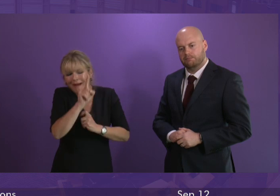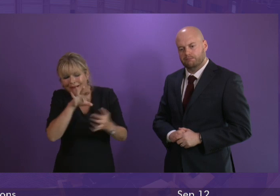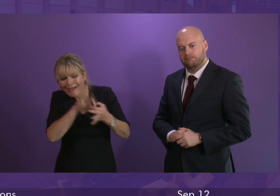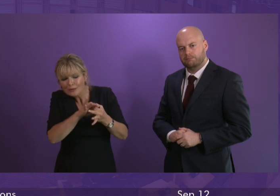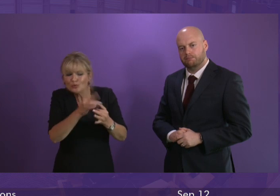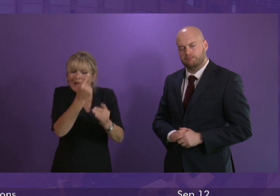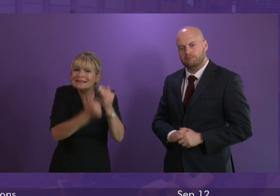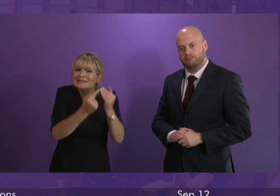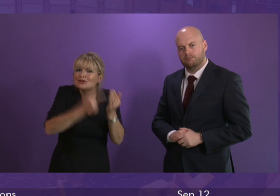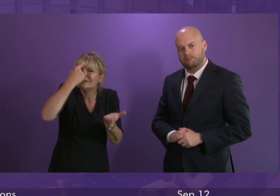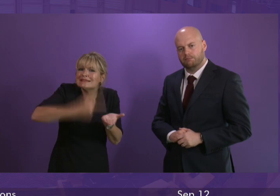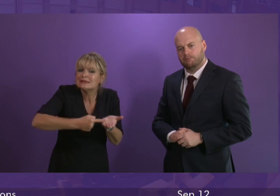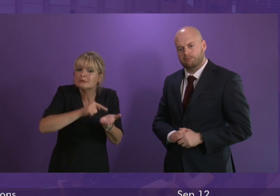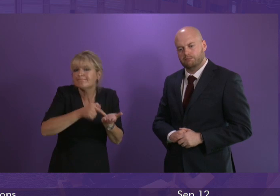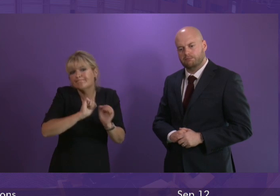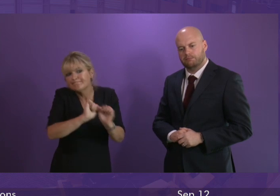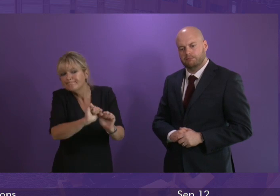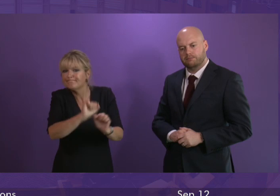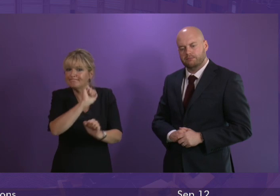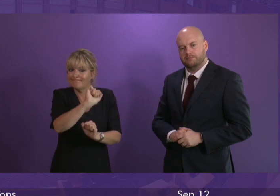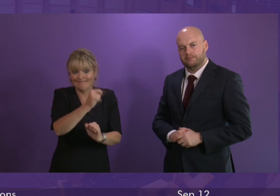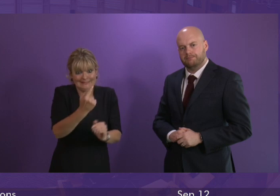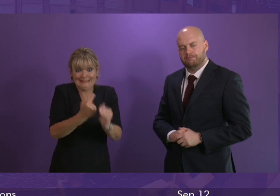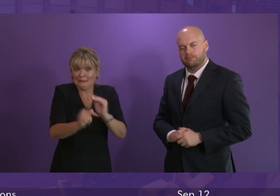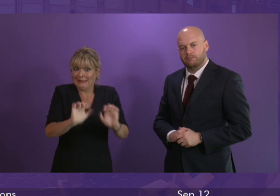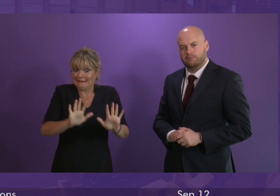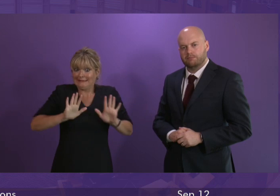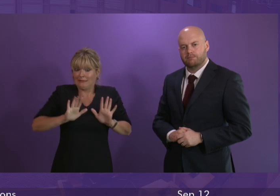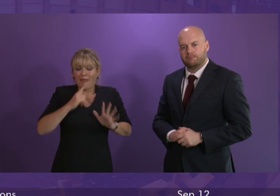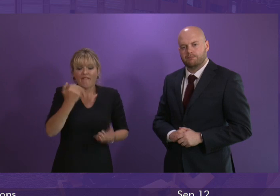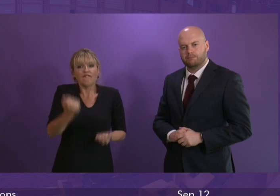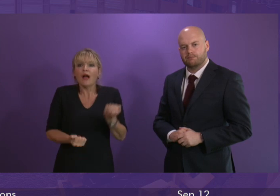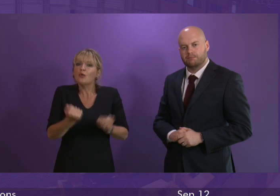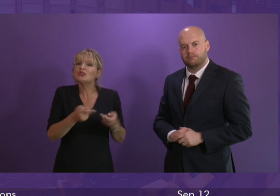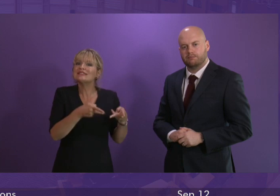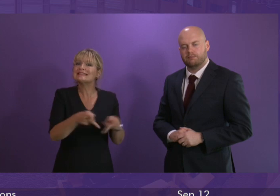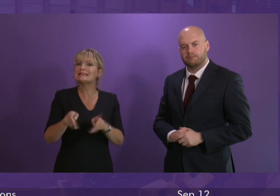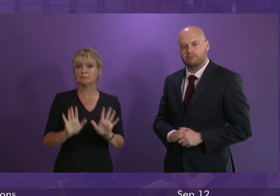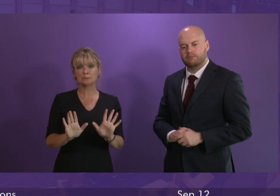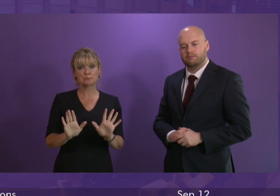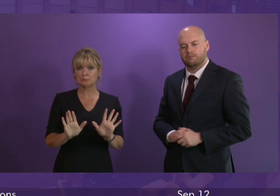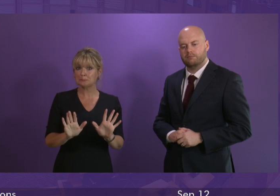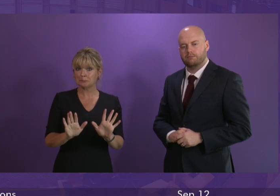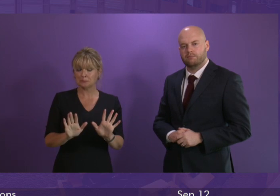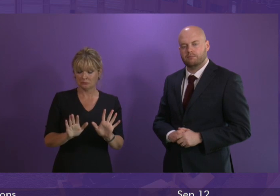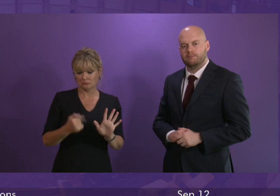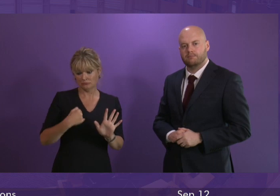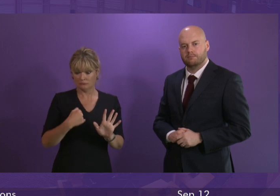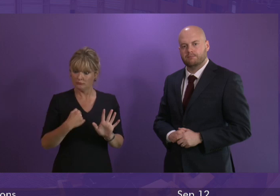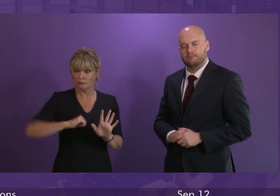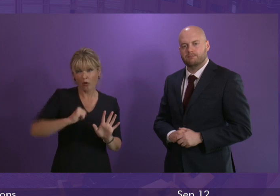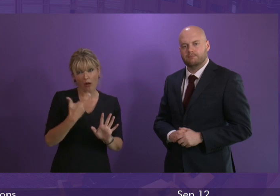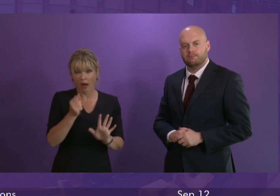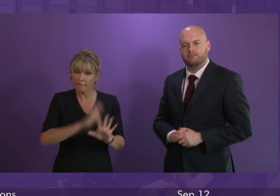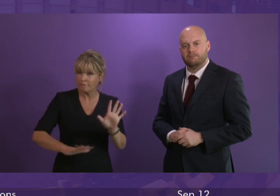decisions they are taken independently by the valuation system we have one of if not